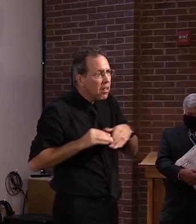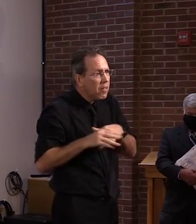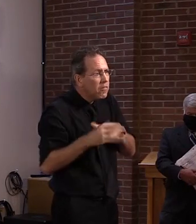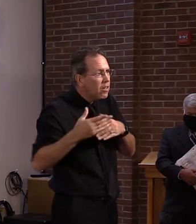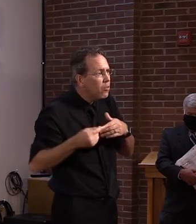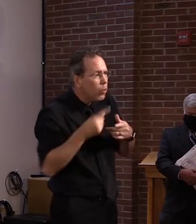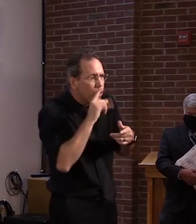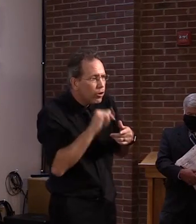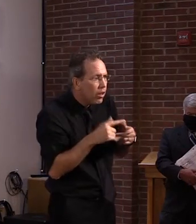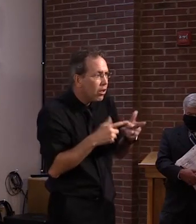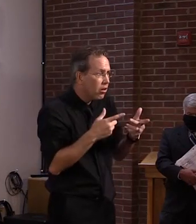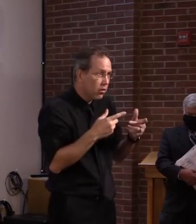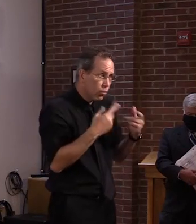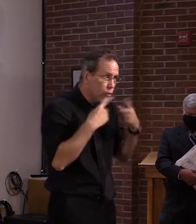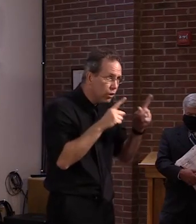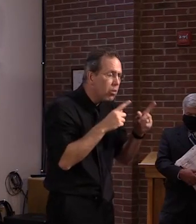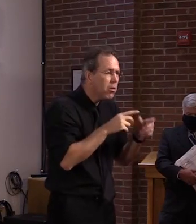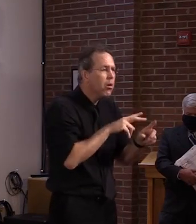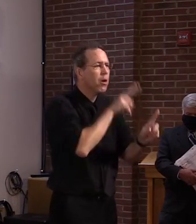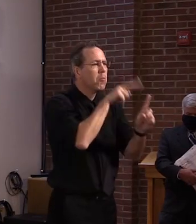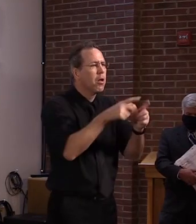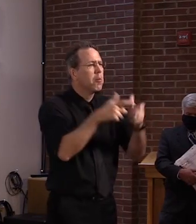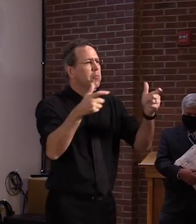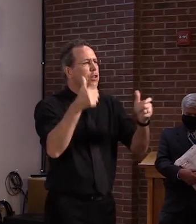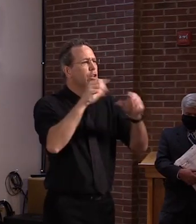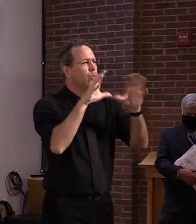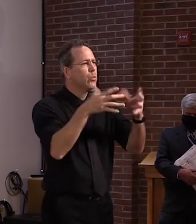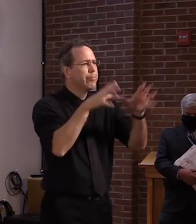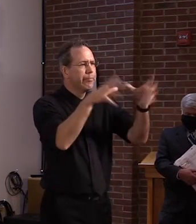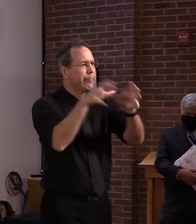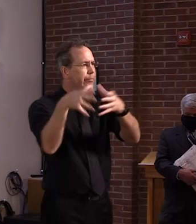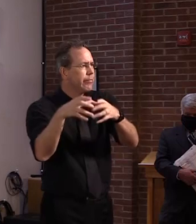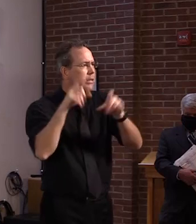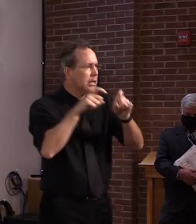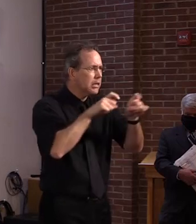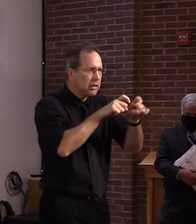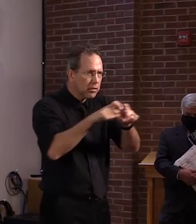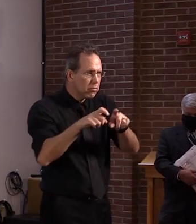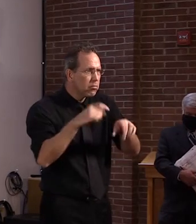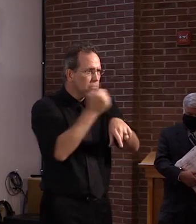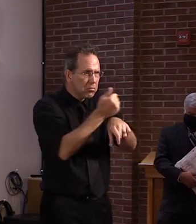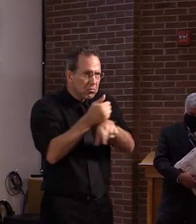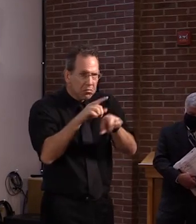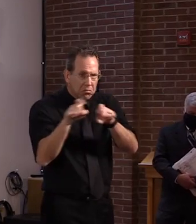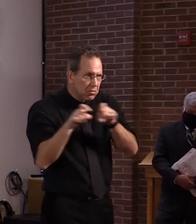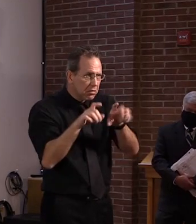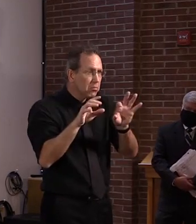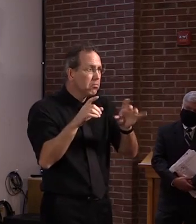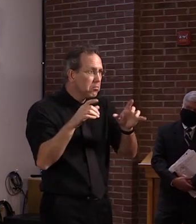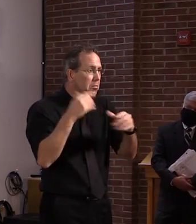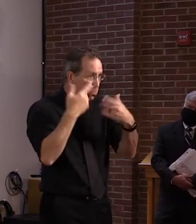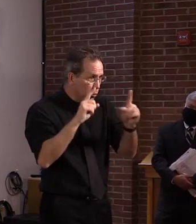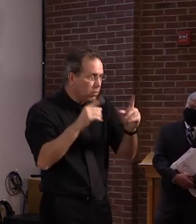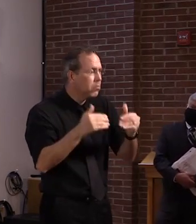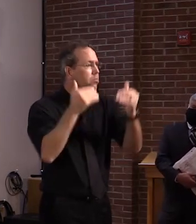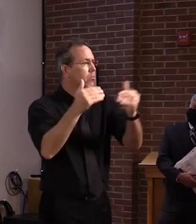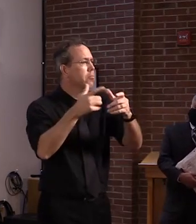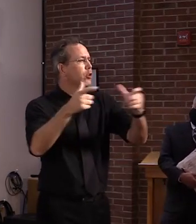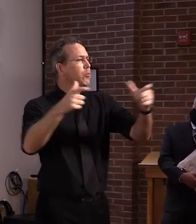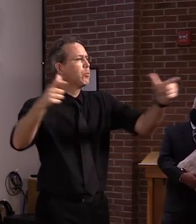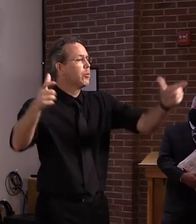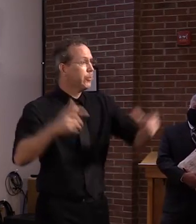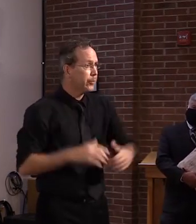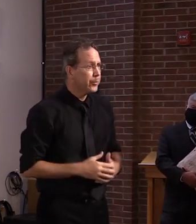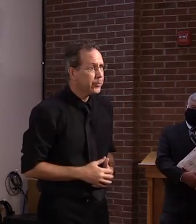evident too. Um, so again, you have to really take everything into consideration. Um, but I'm with the governor that,